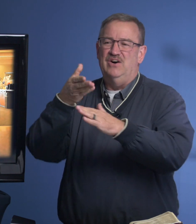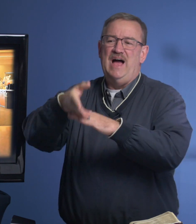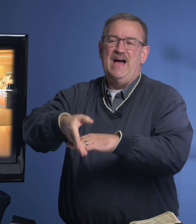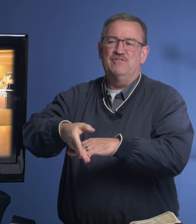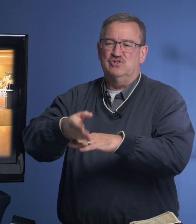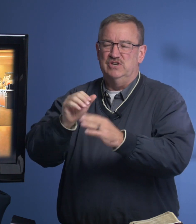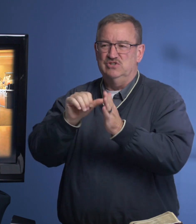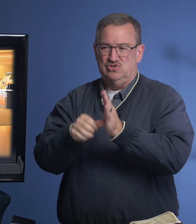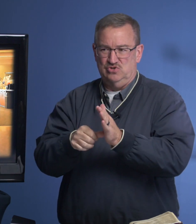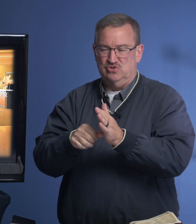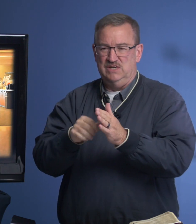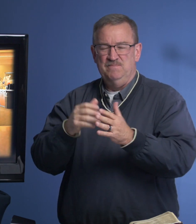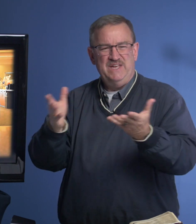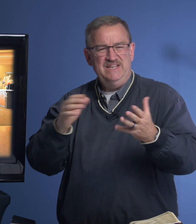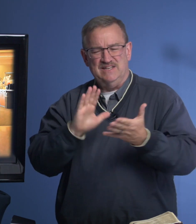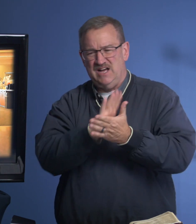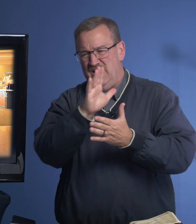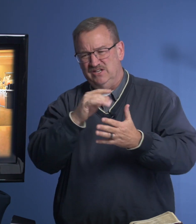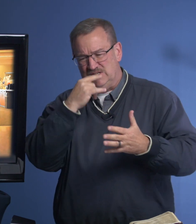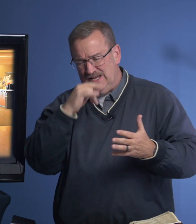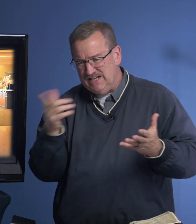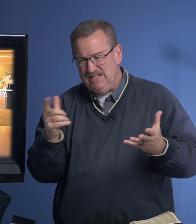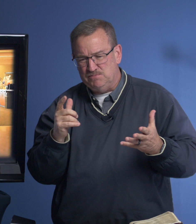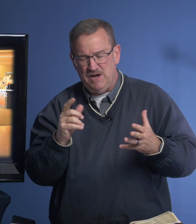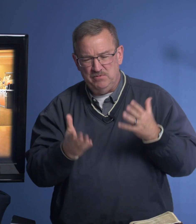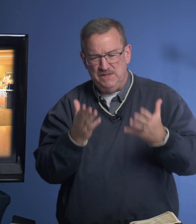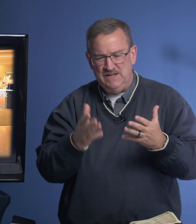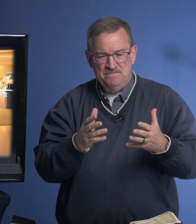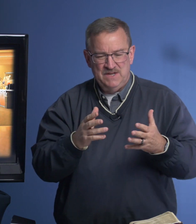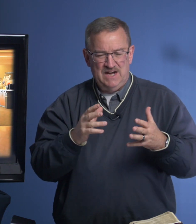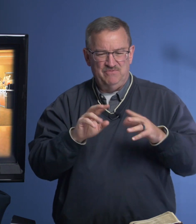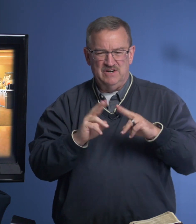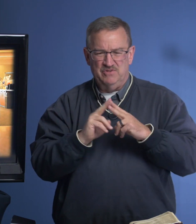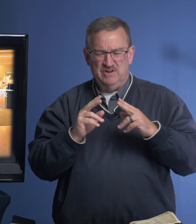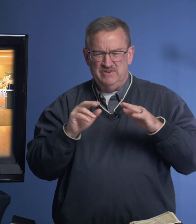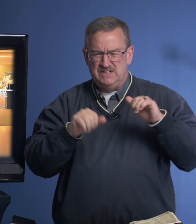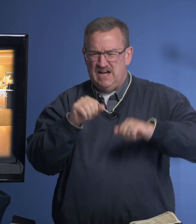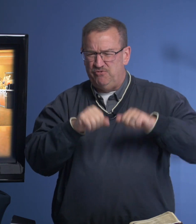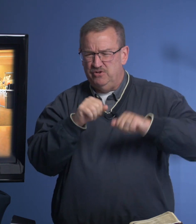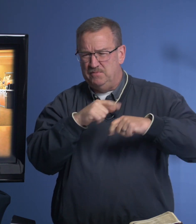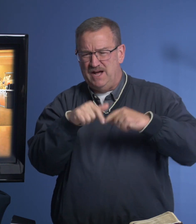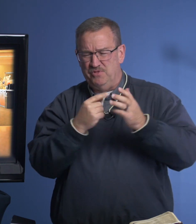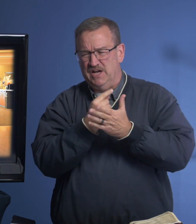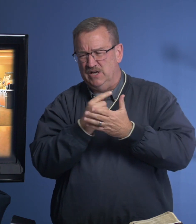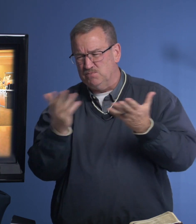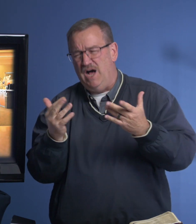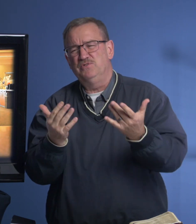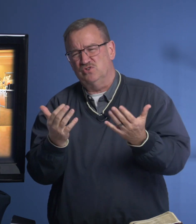after his surgery. He's a college kid. He's probably very, very, very doubtful about the gospel. I'm just